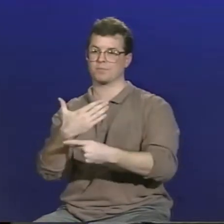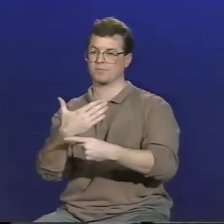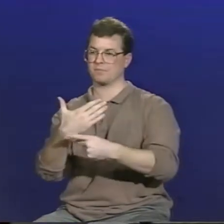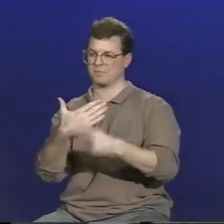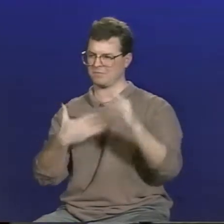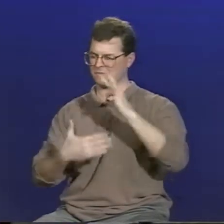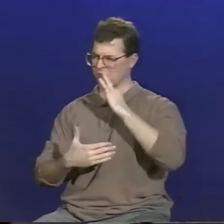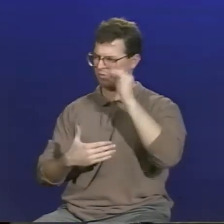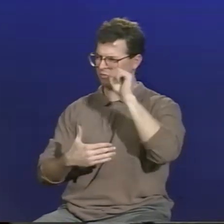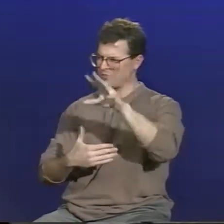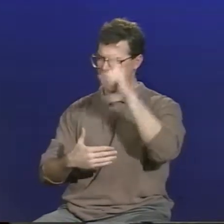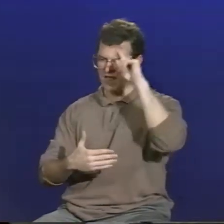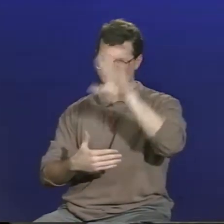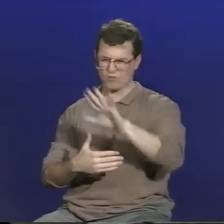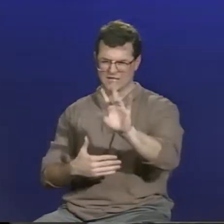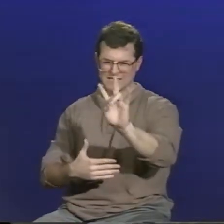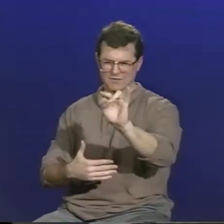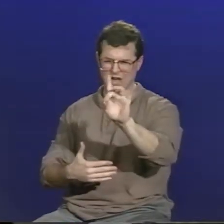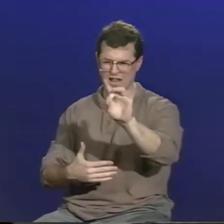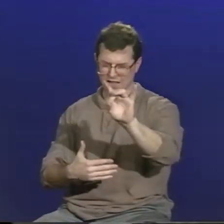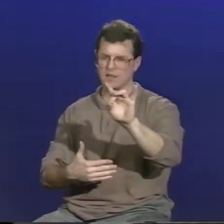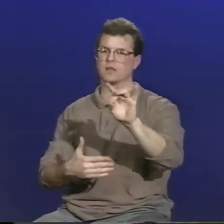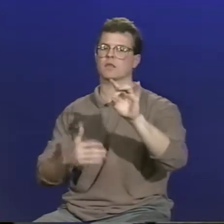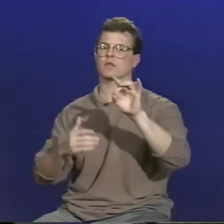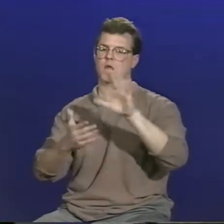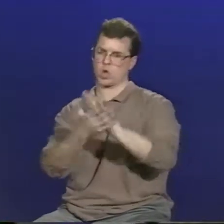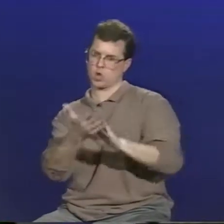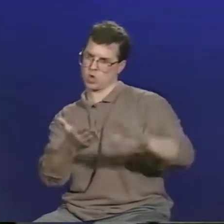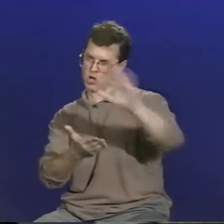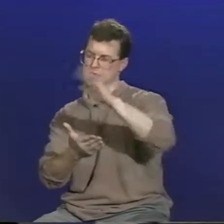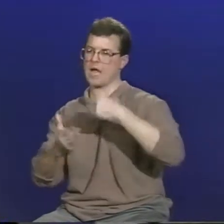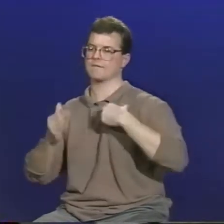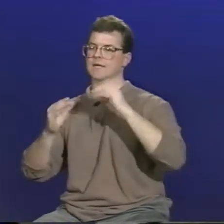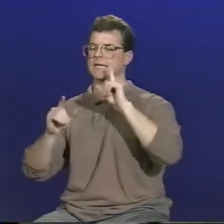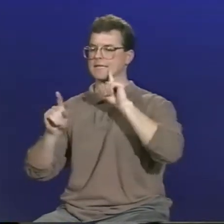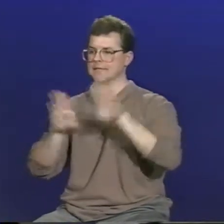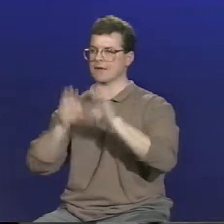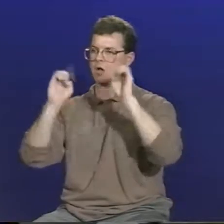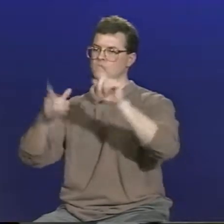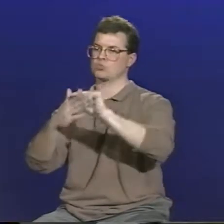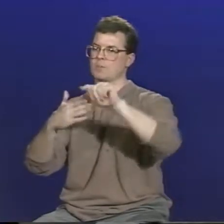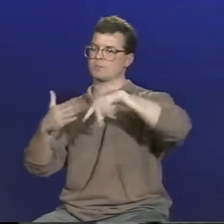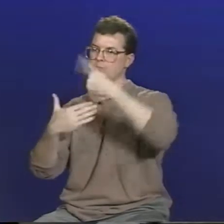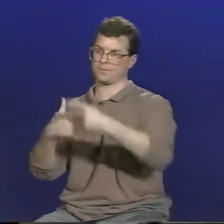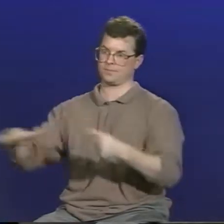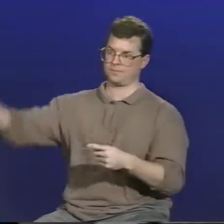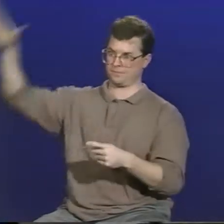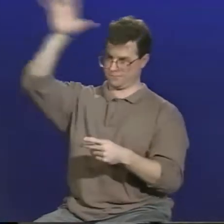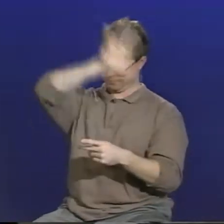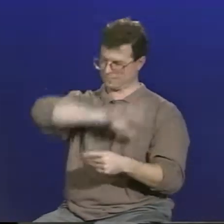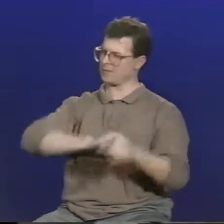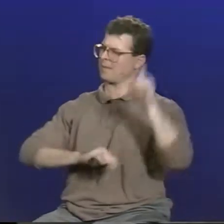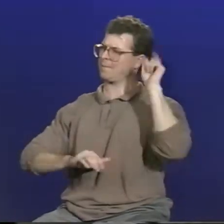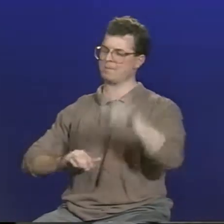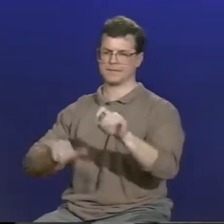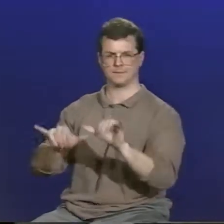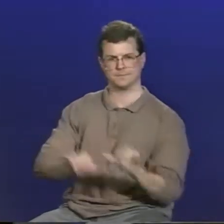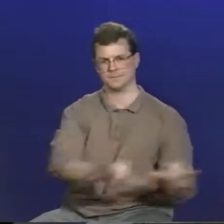One is to look at consistency in programs to train teachers of the deaf. We have 70 to 80 such programs nationwide,